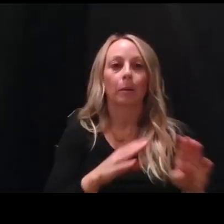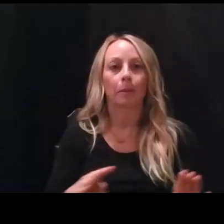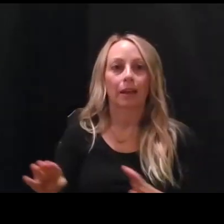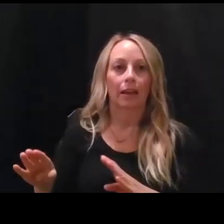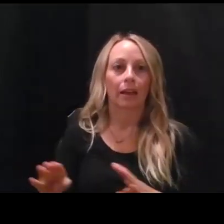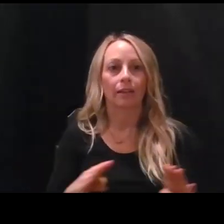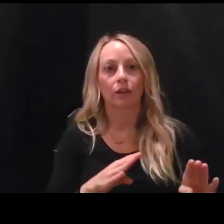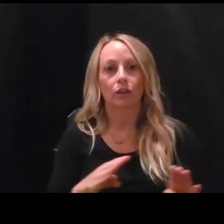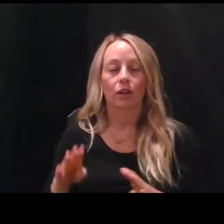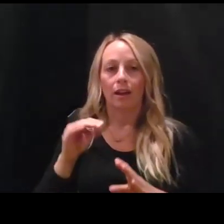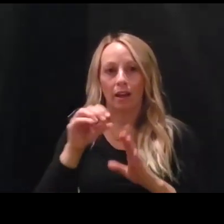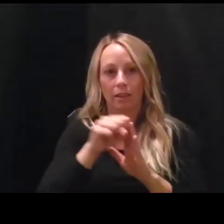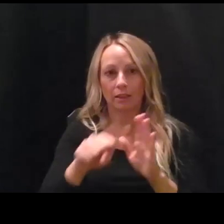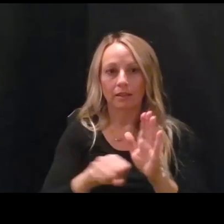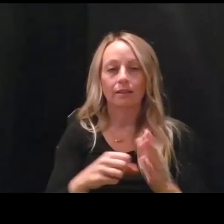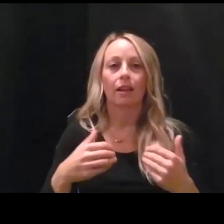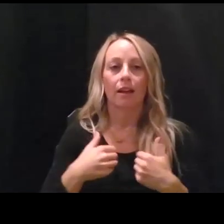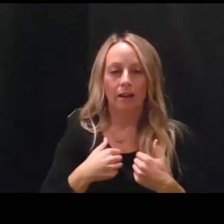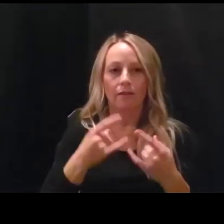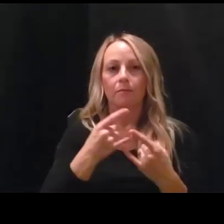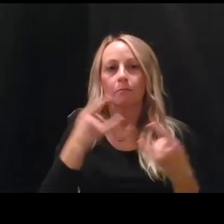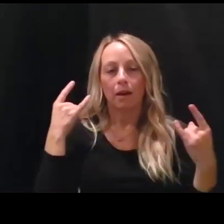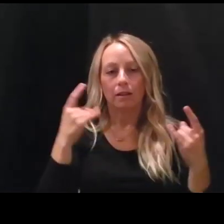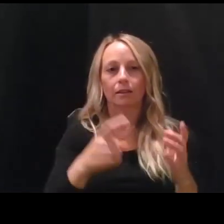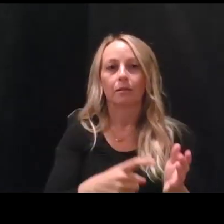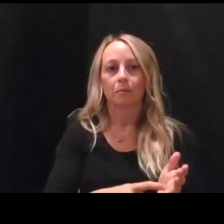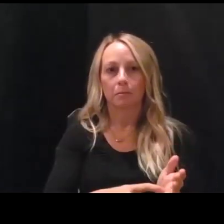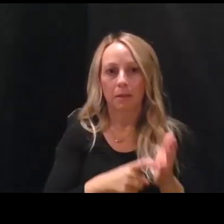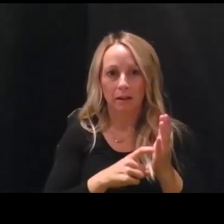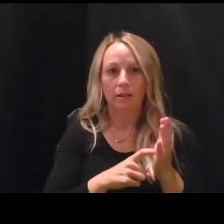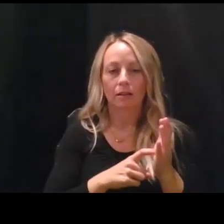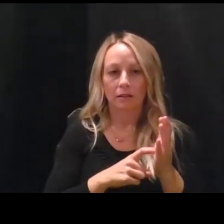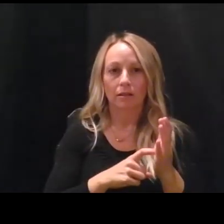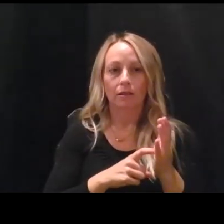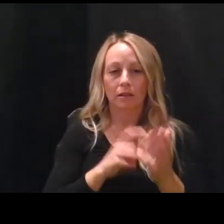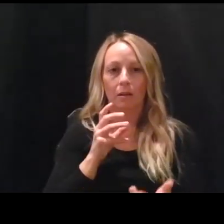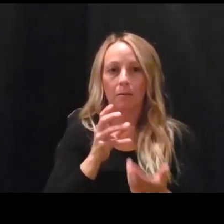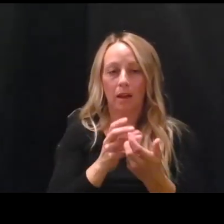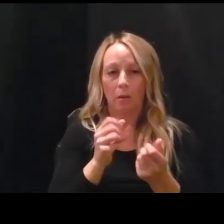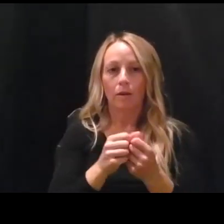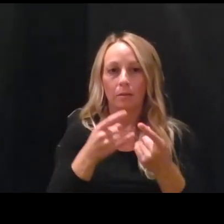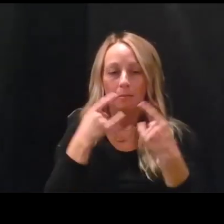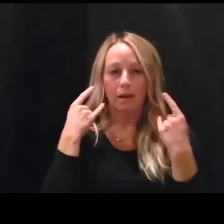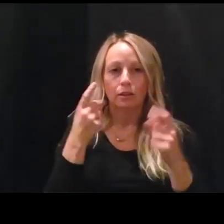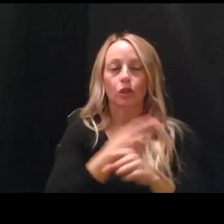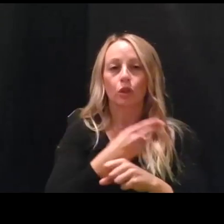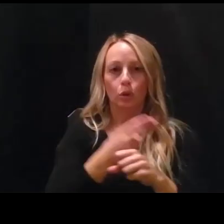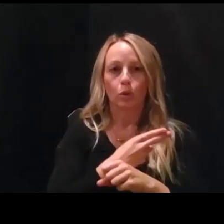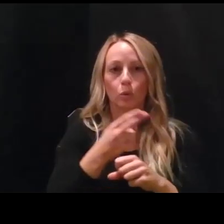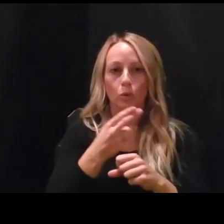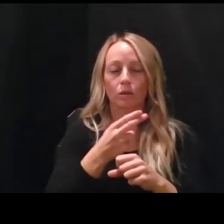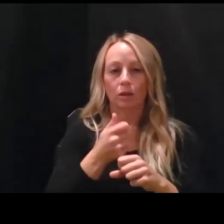the states that have mask mandates see that compliance with mask use goes up very